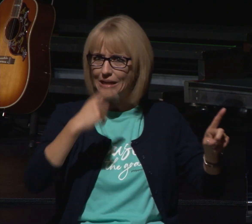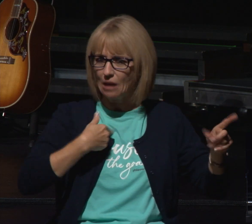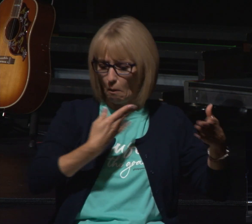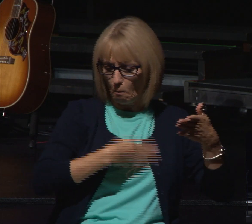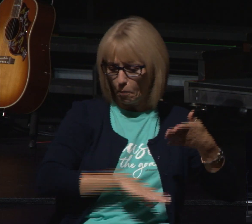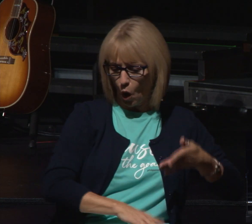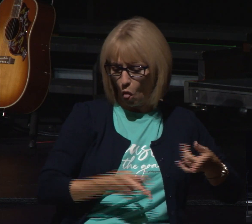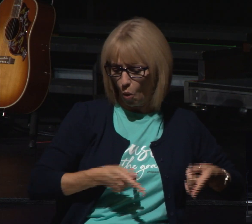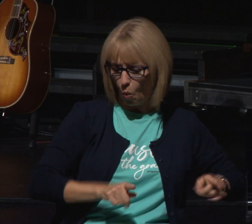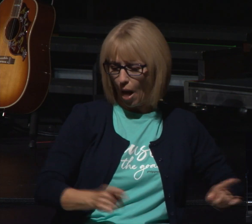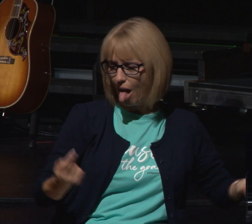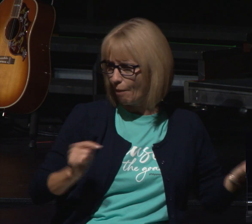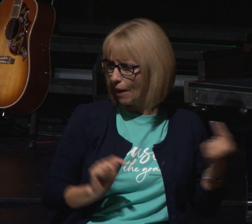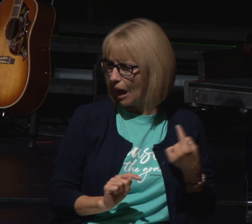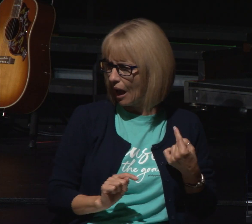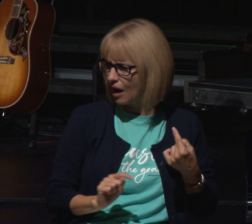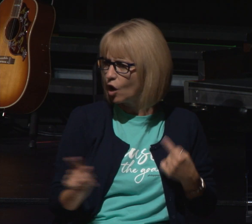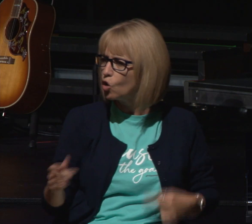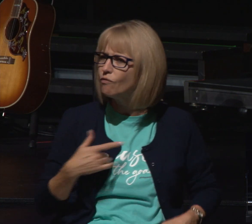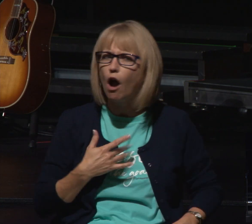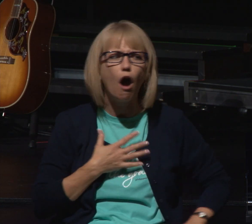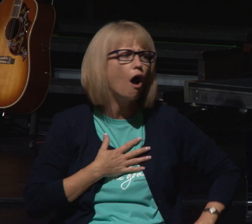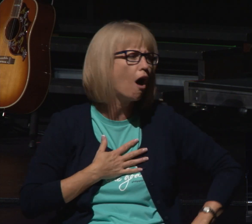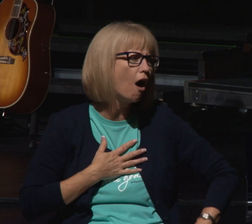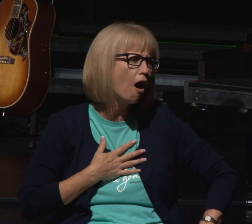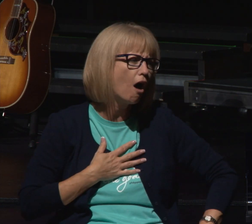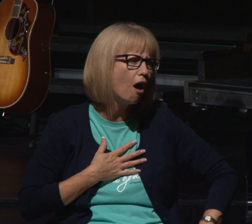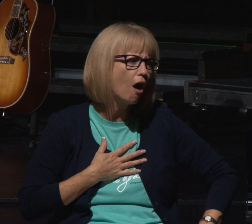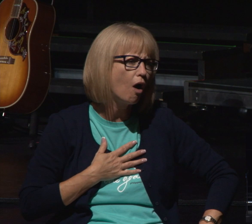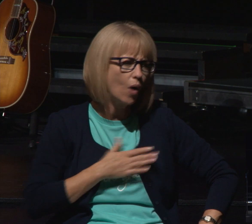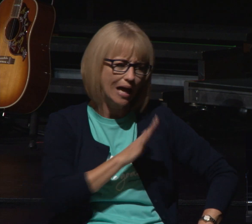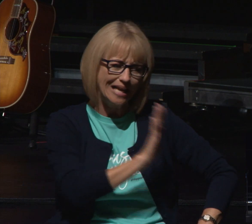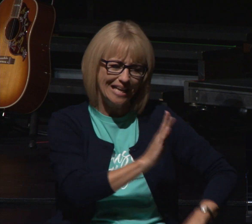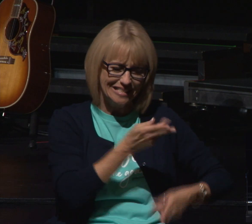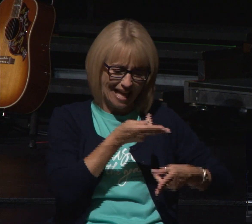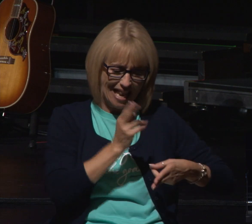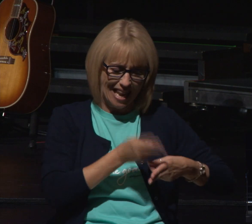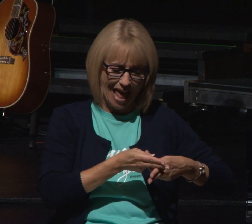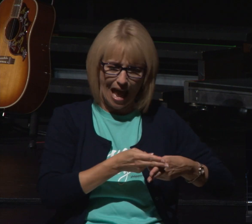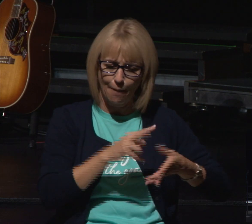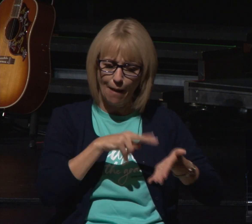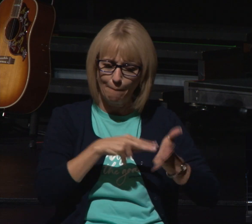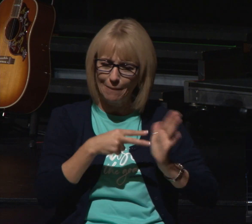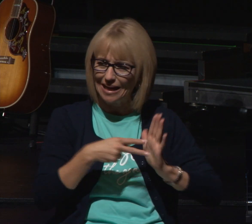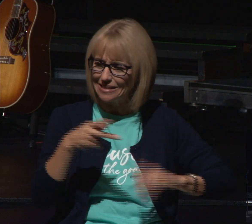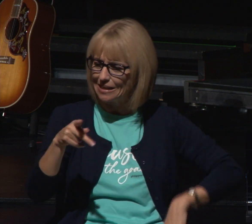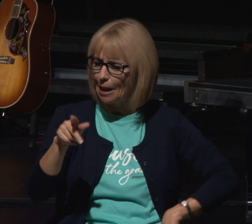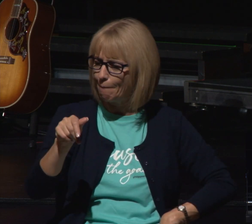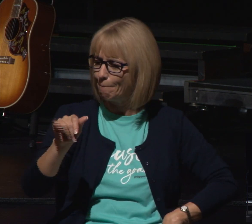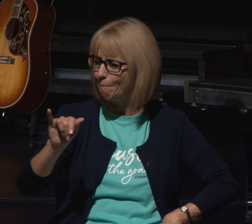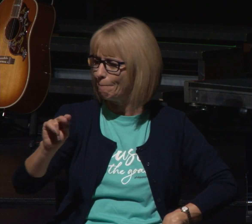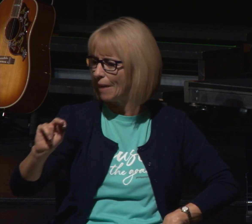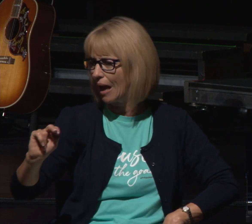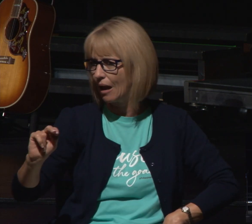they just look at that and go oh okay but his name Jabez means pain